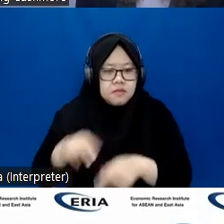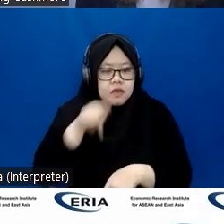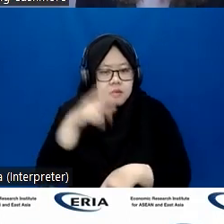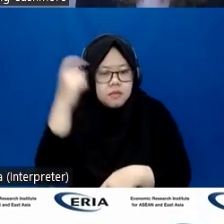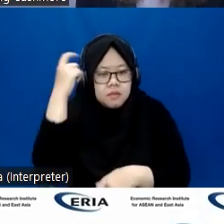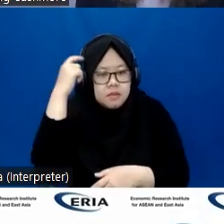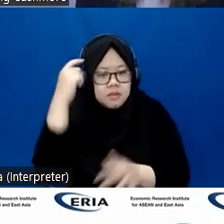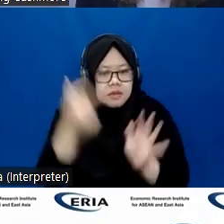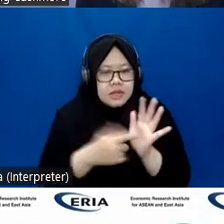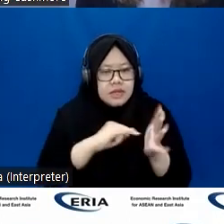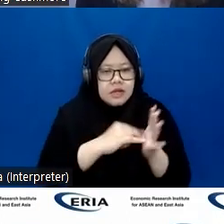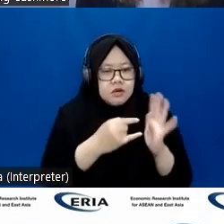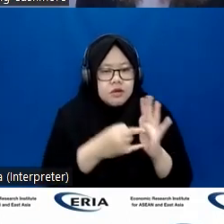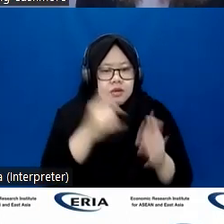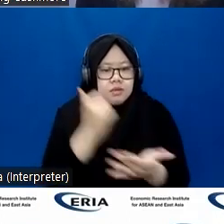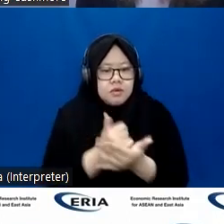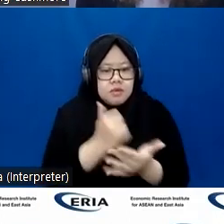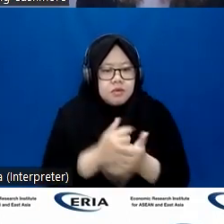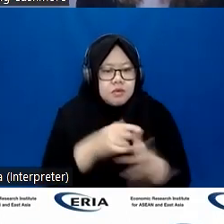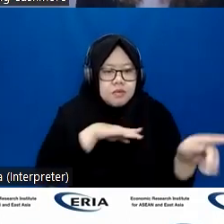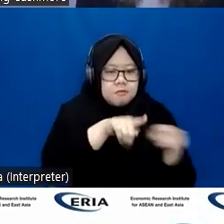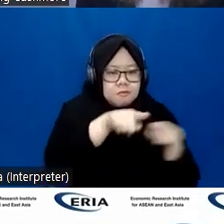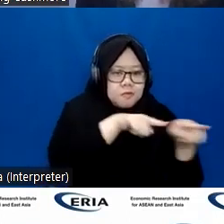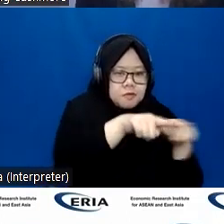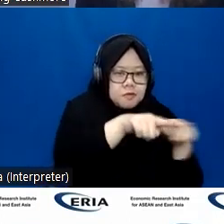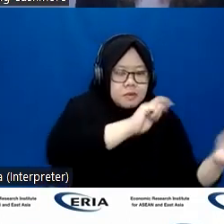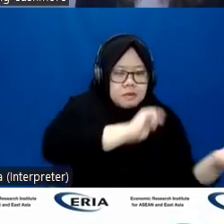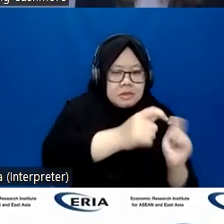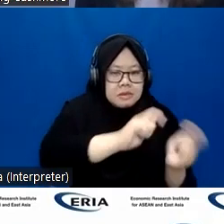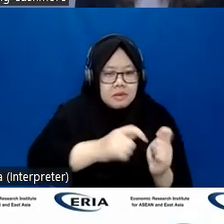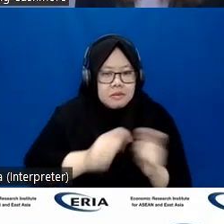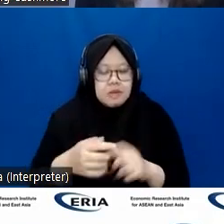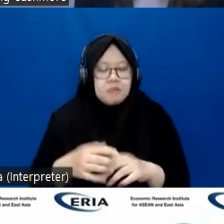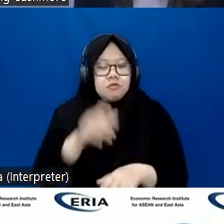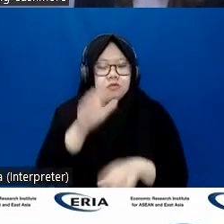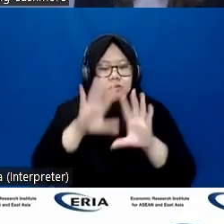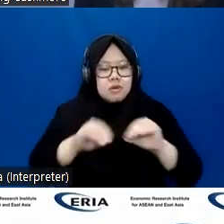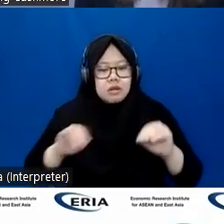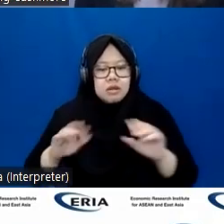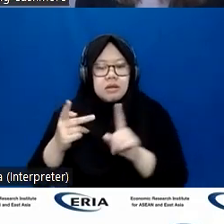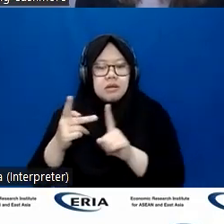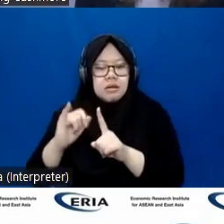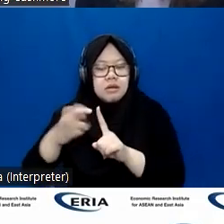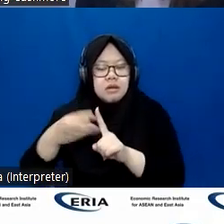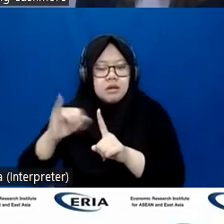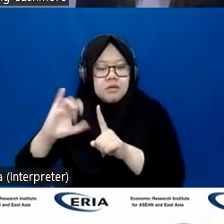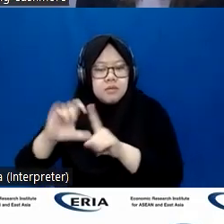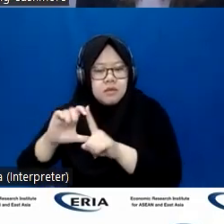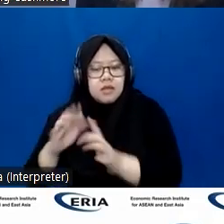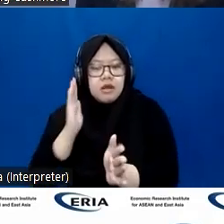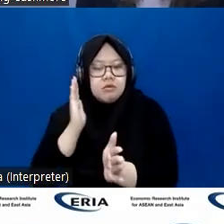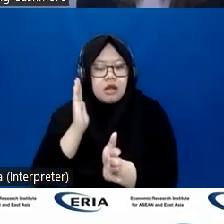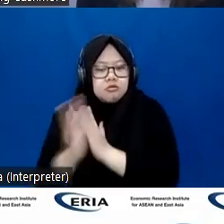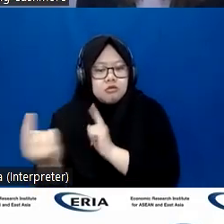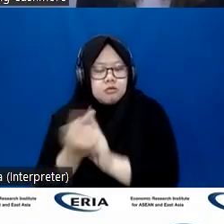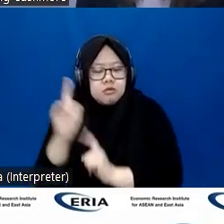digital technology really accelerated the transition to remote and hybrid working environments, and it normalised and took away